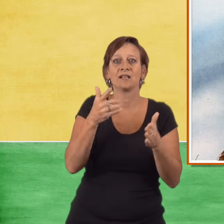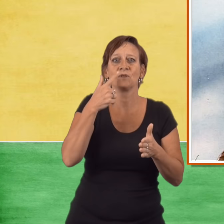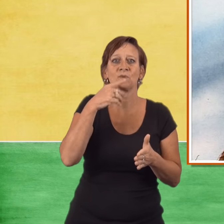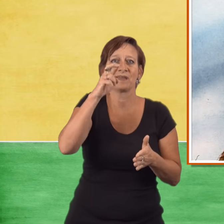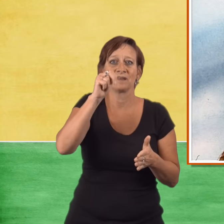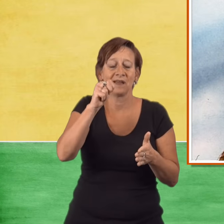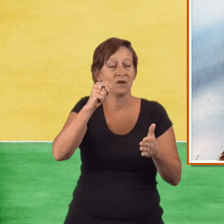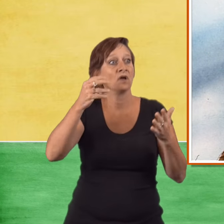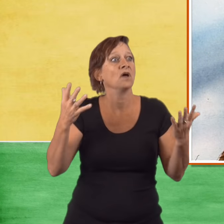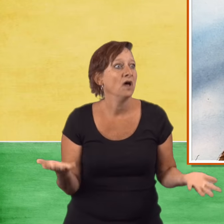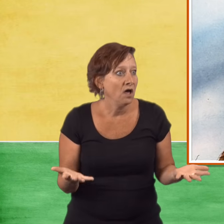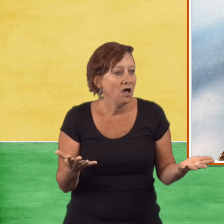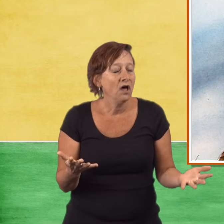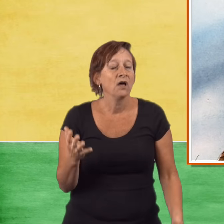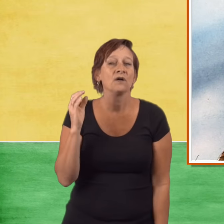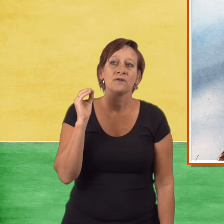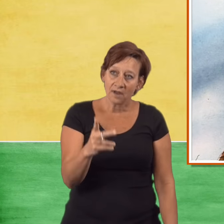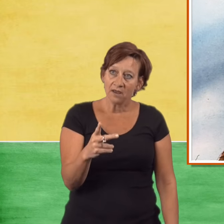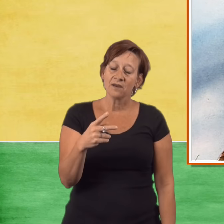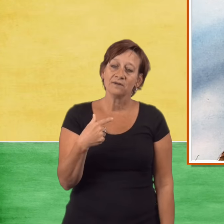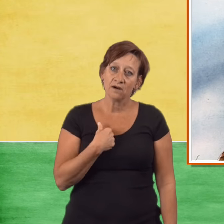Then I will, said the little red hen.